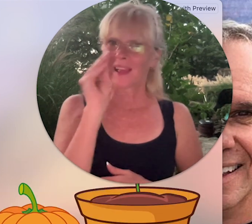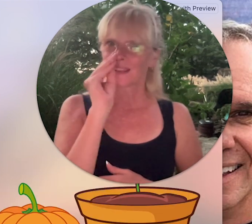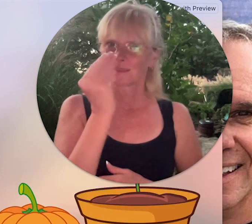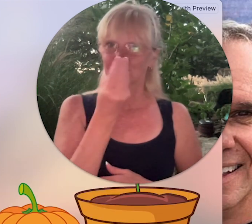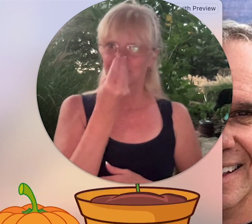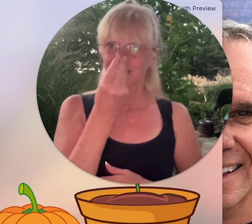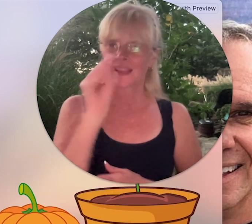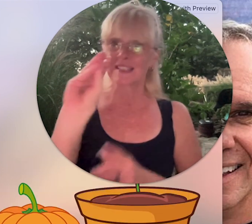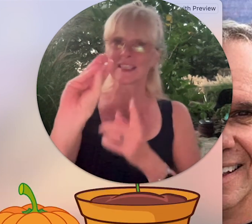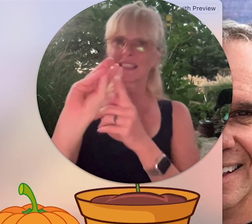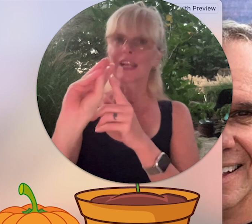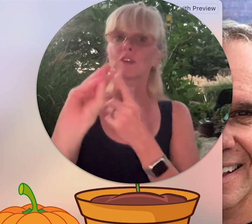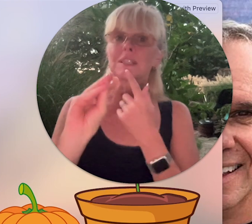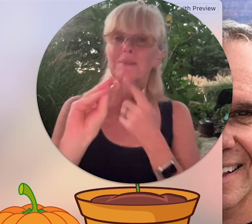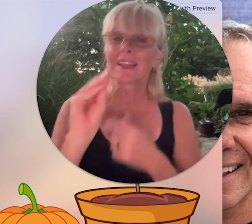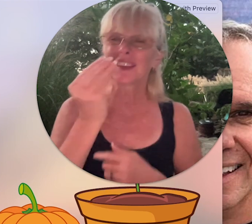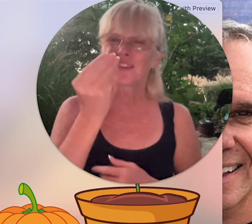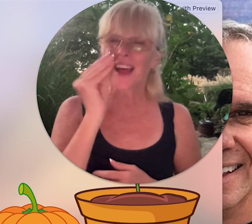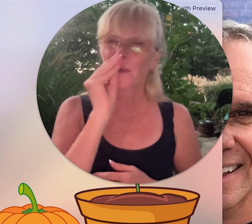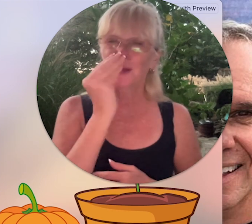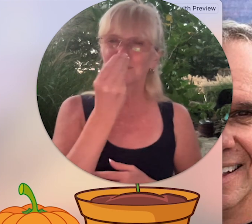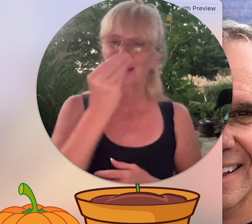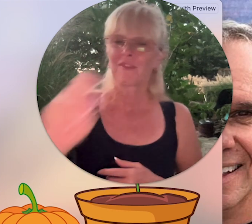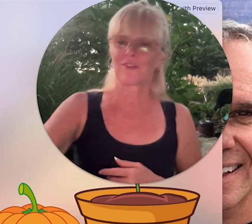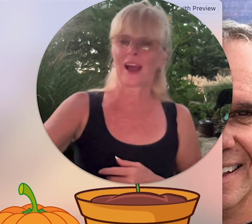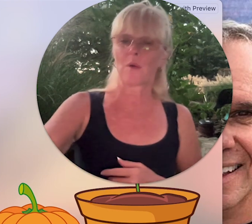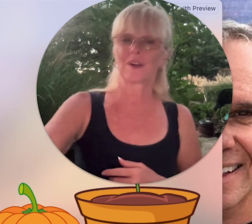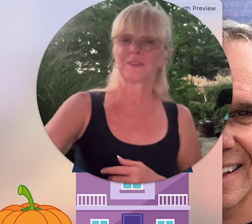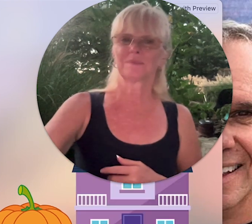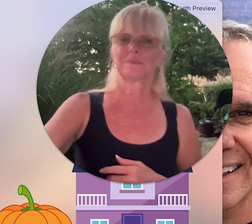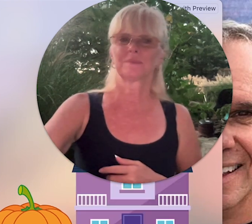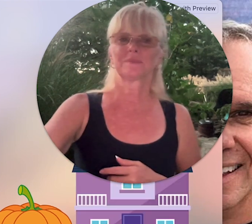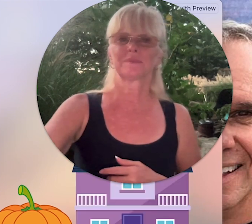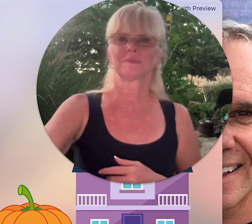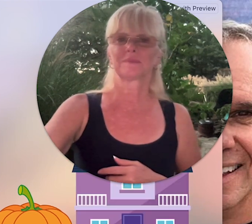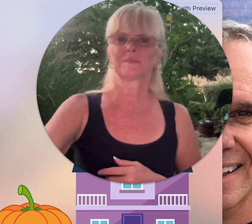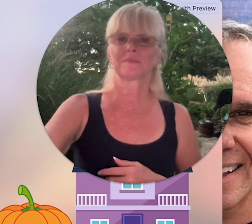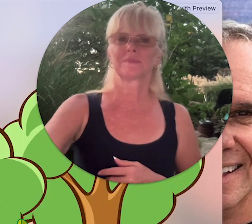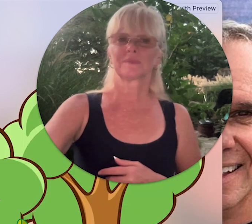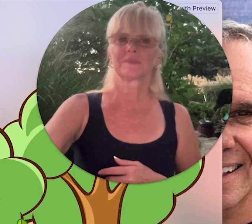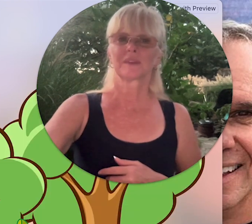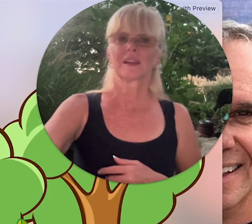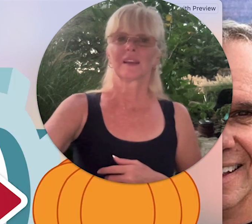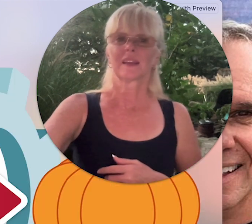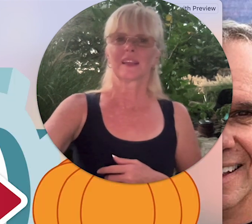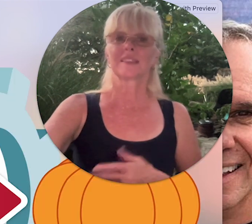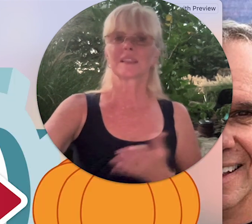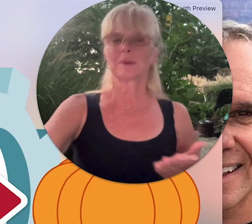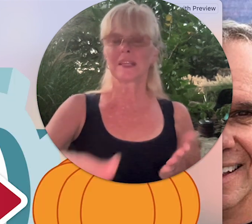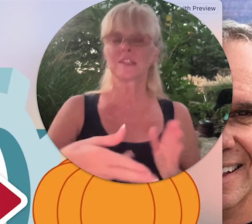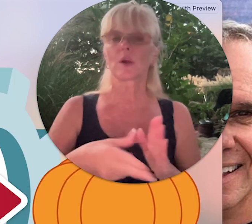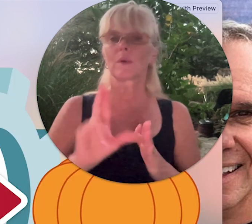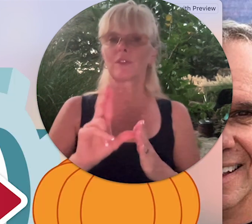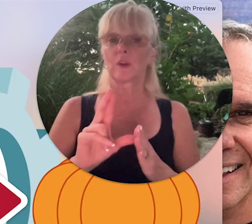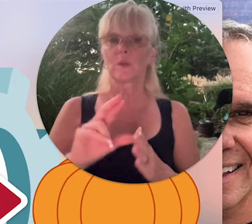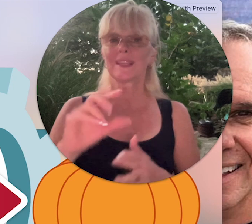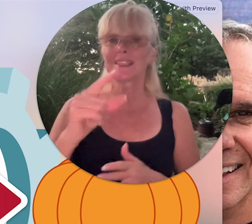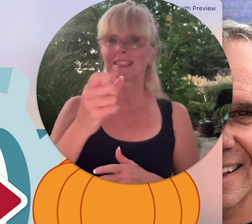flower this is like you're smelling the flower flower and some of these are review this is a